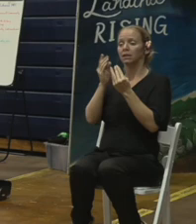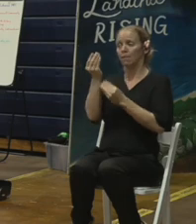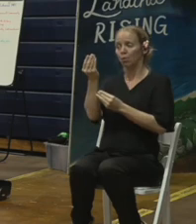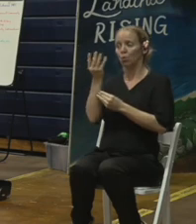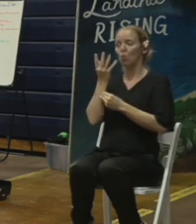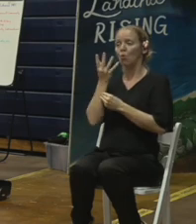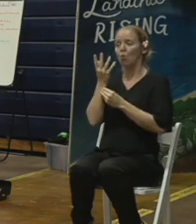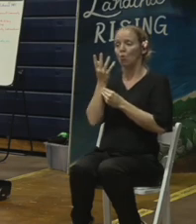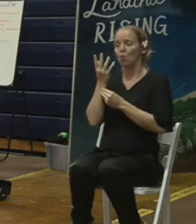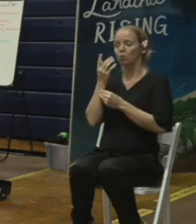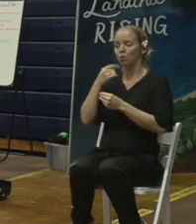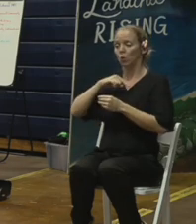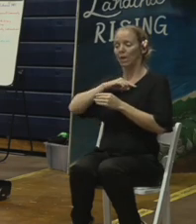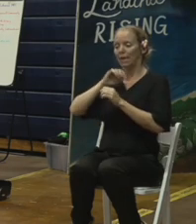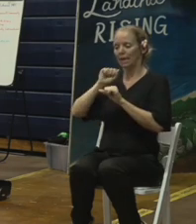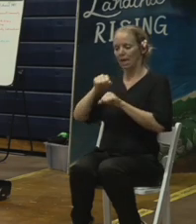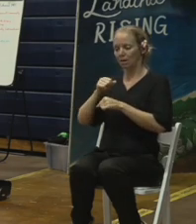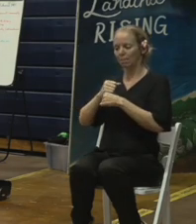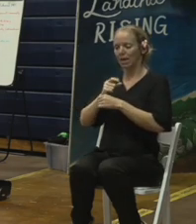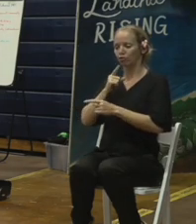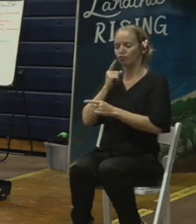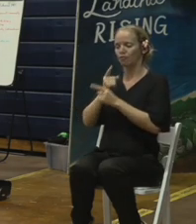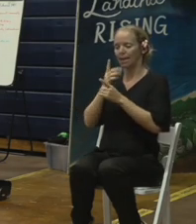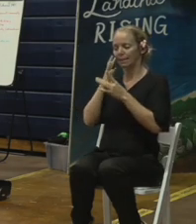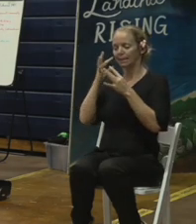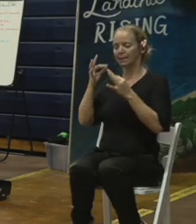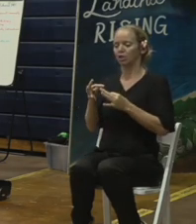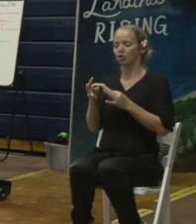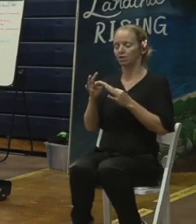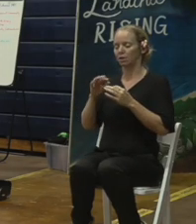as we take action on your properties.